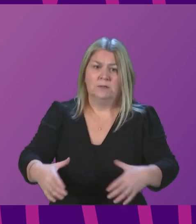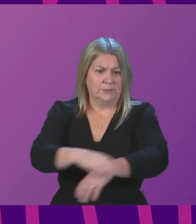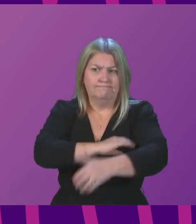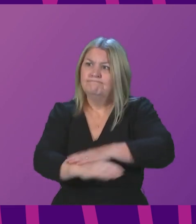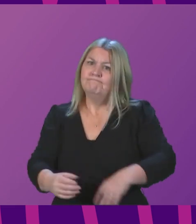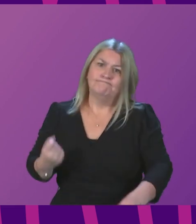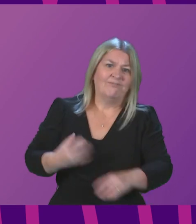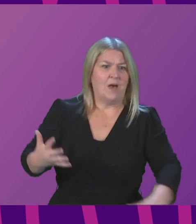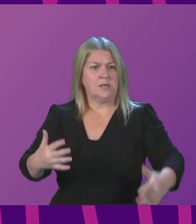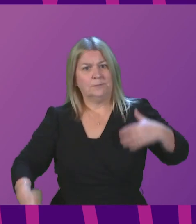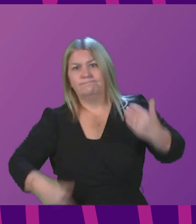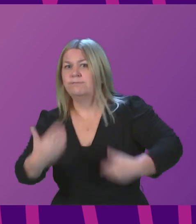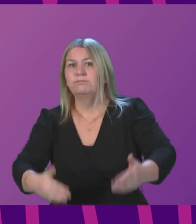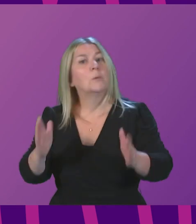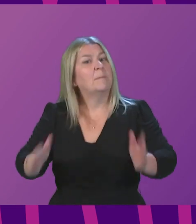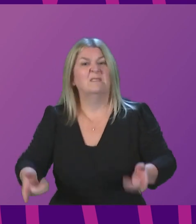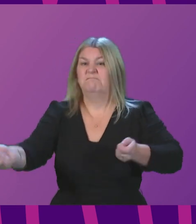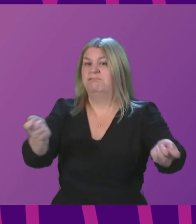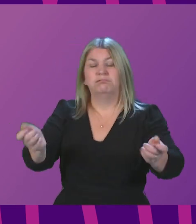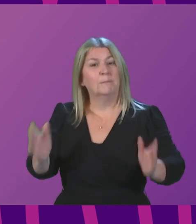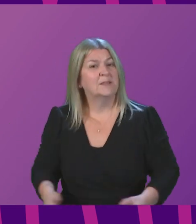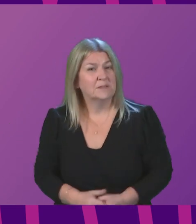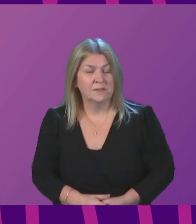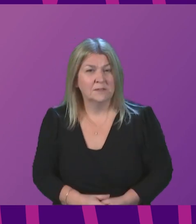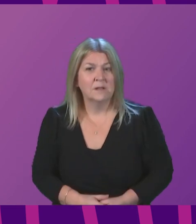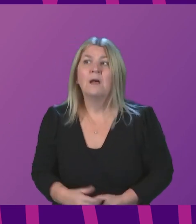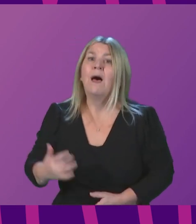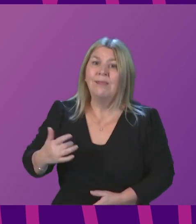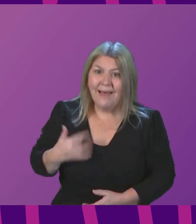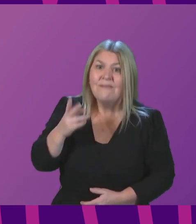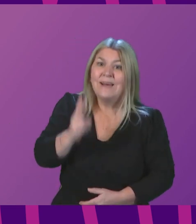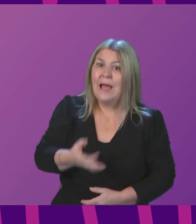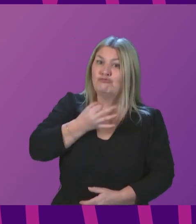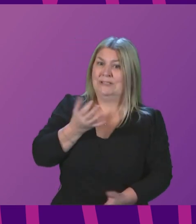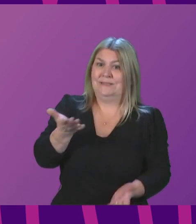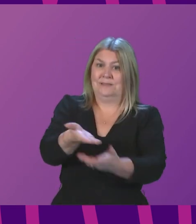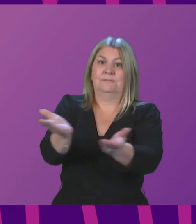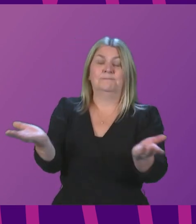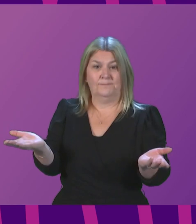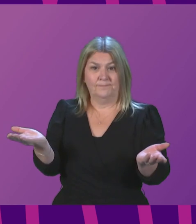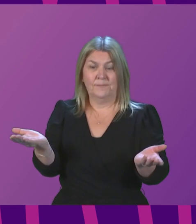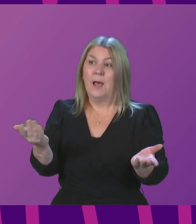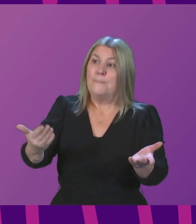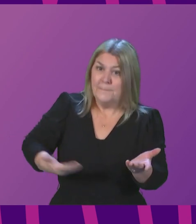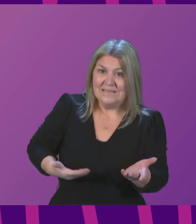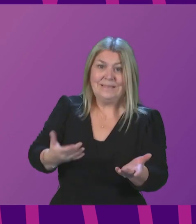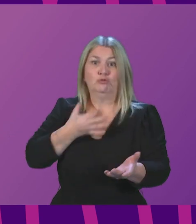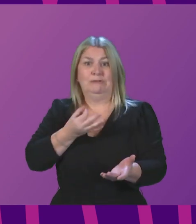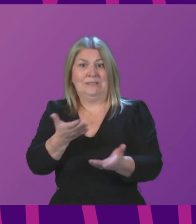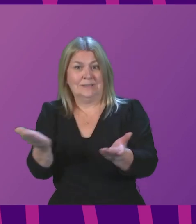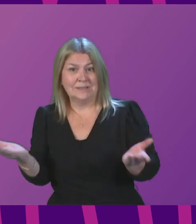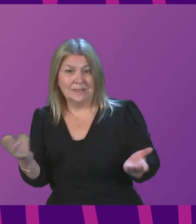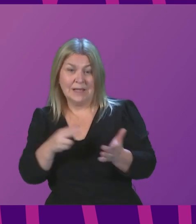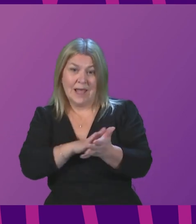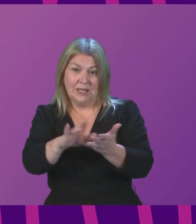protective measures that will help slow this down. Lives, again, are at risk here. Liveslyhoods are at risk and the NHS